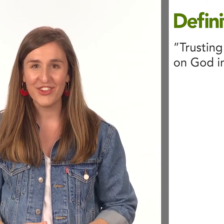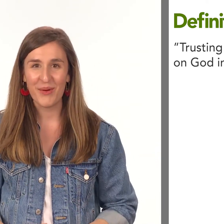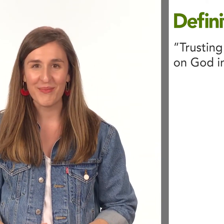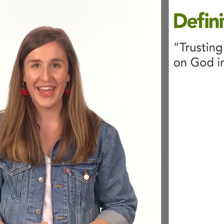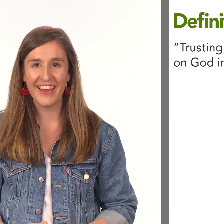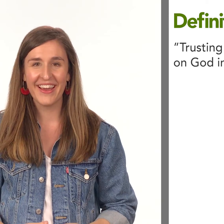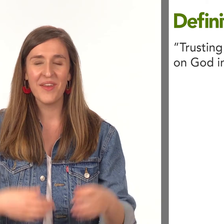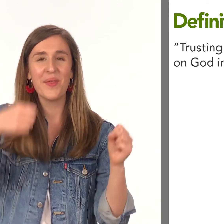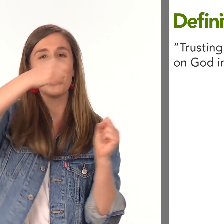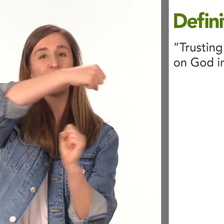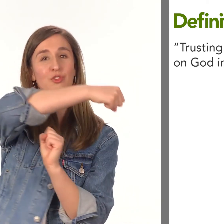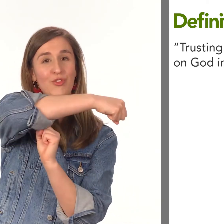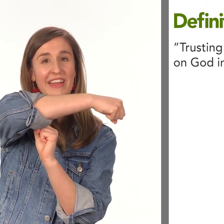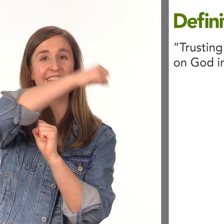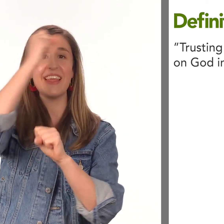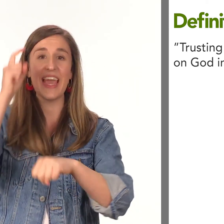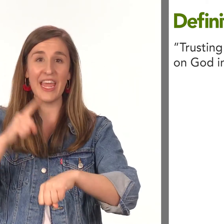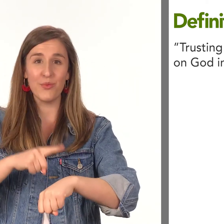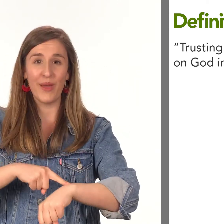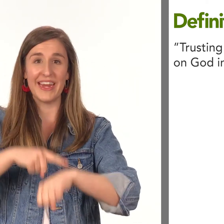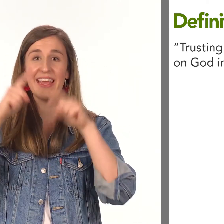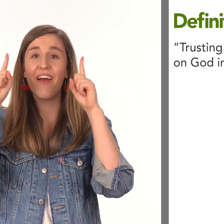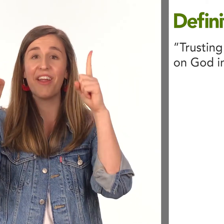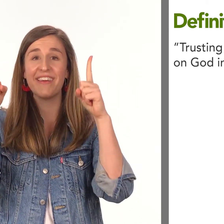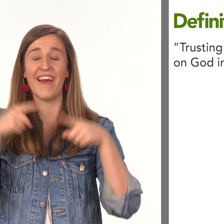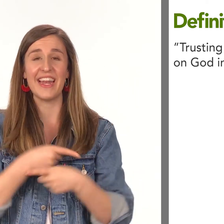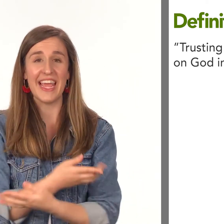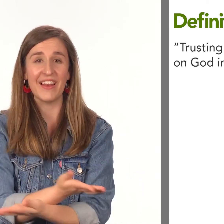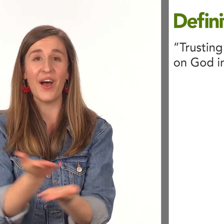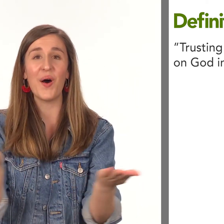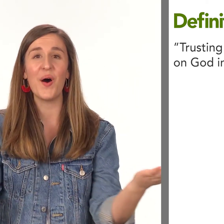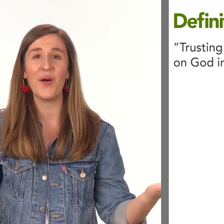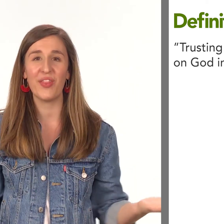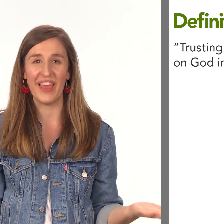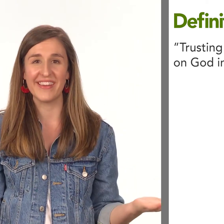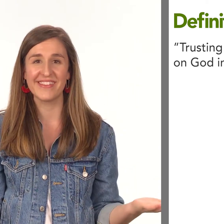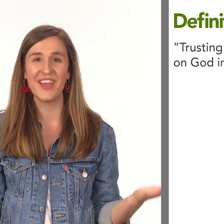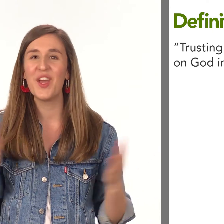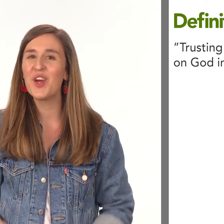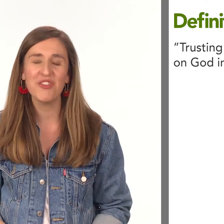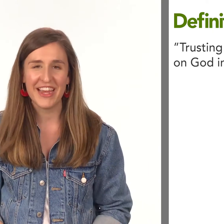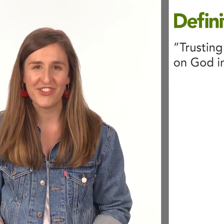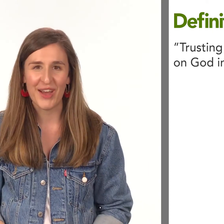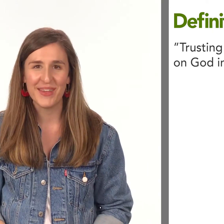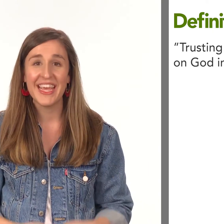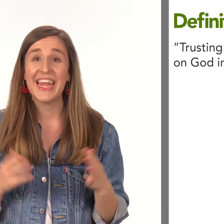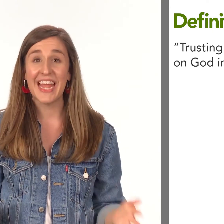do it with me trusting and waiting on god in all things great job now